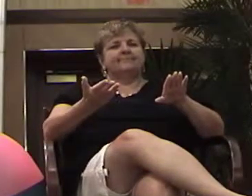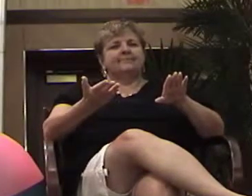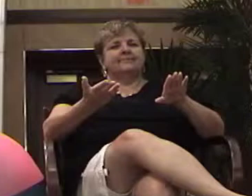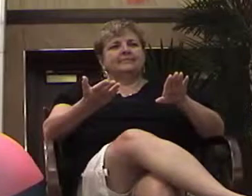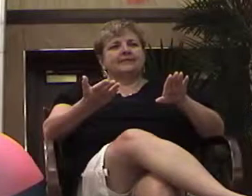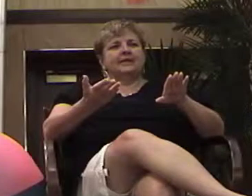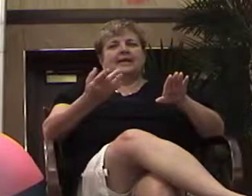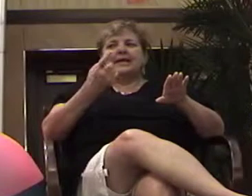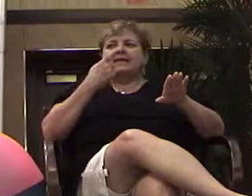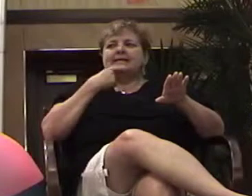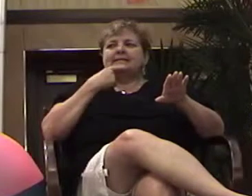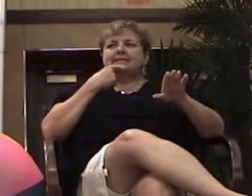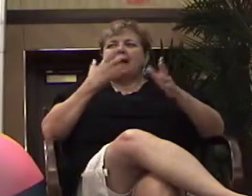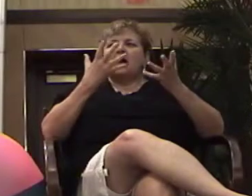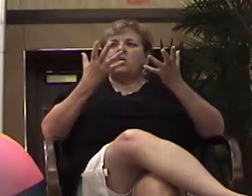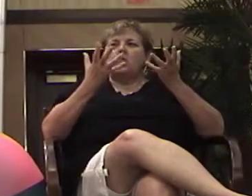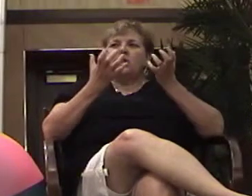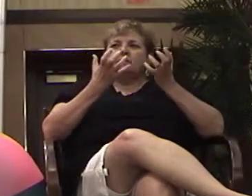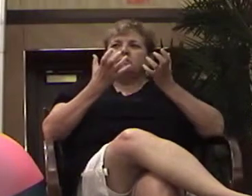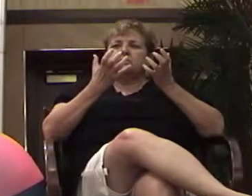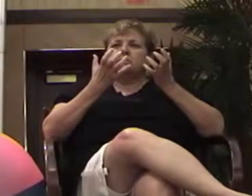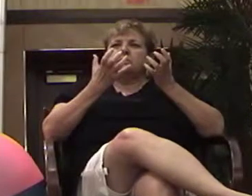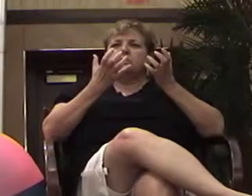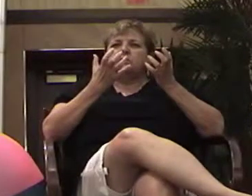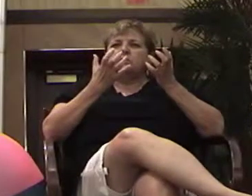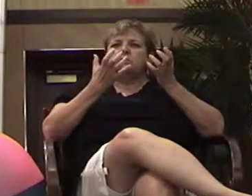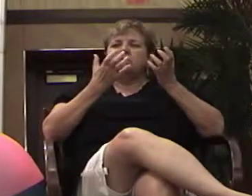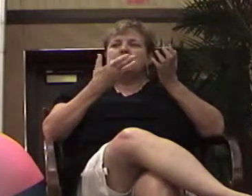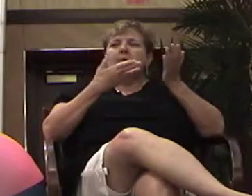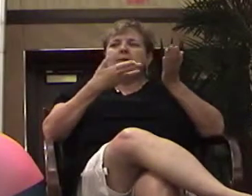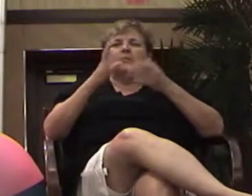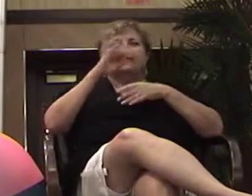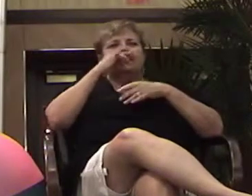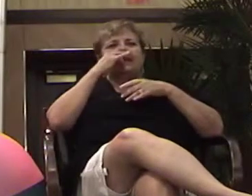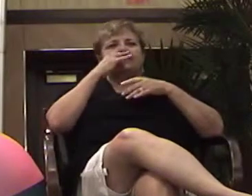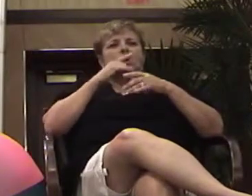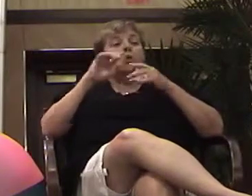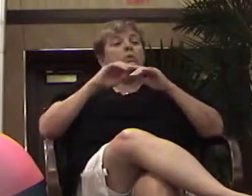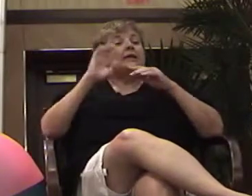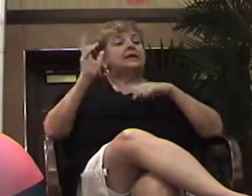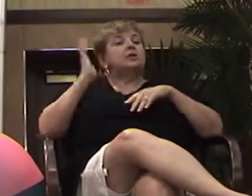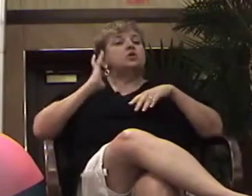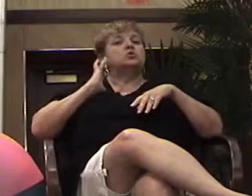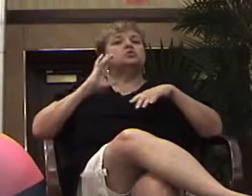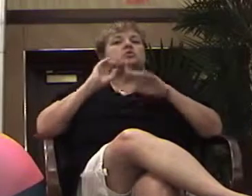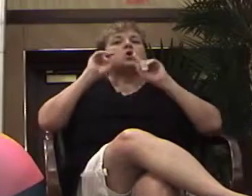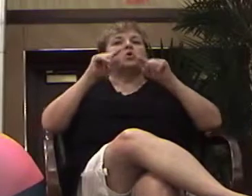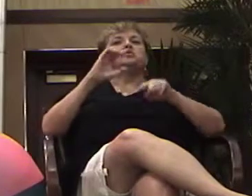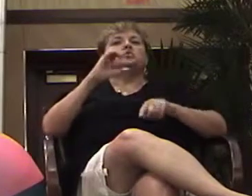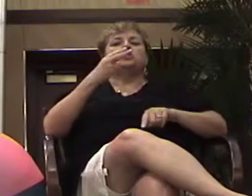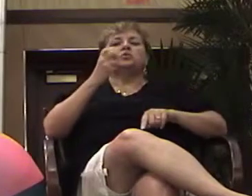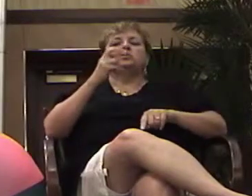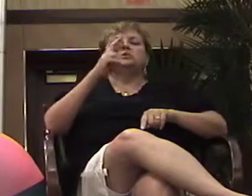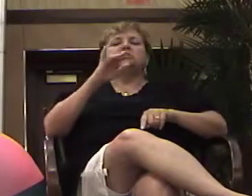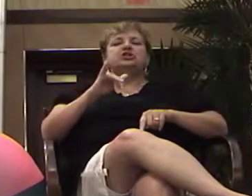I want to take the kids to what we used to go to Cherry Grove. That's in South Carolina.